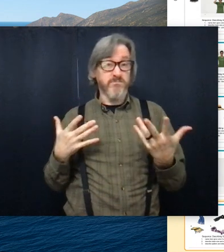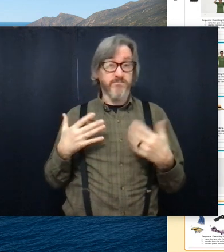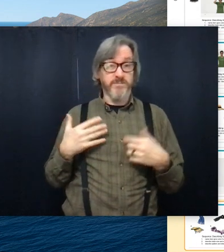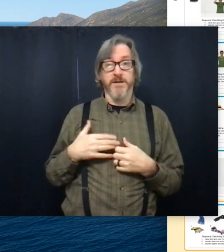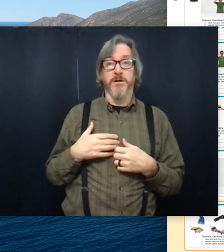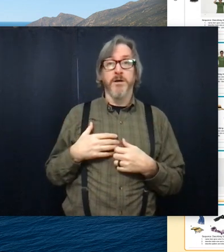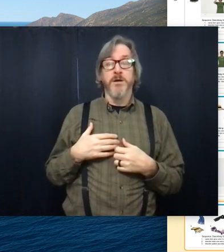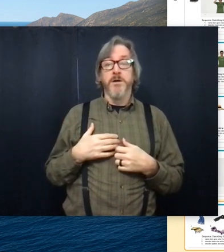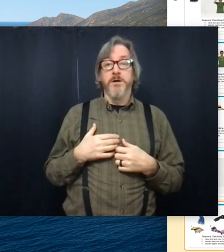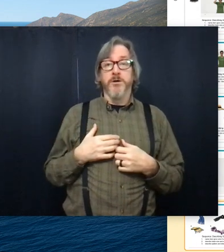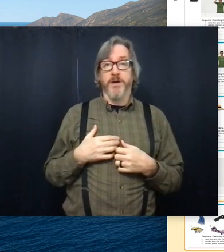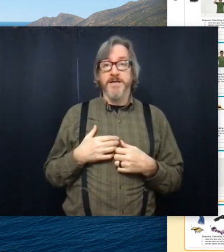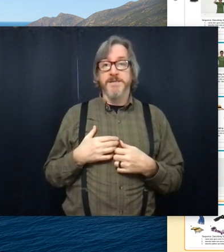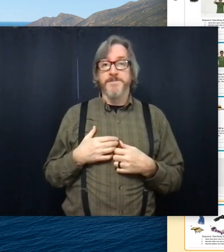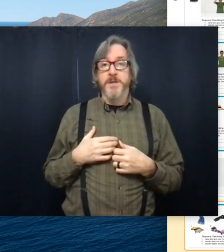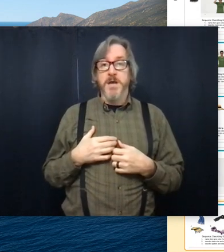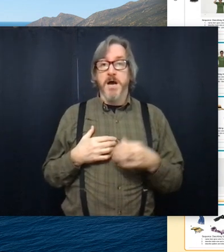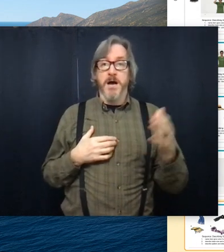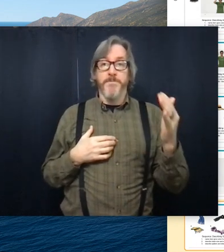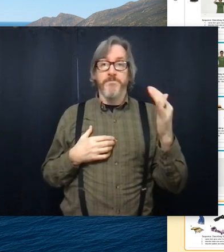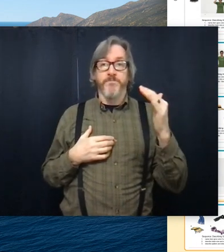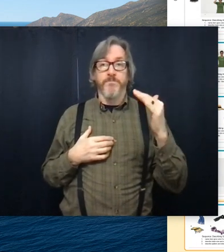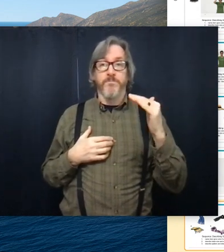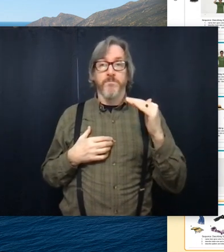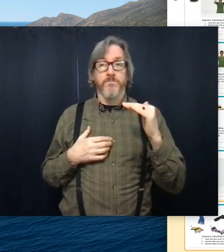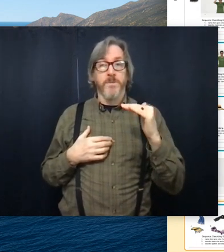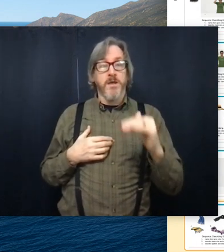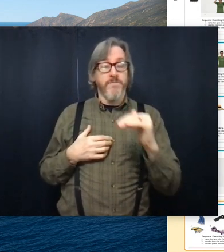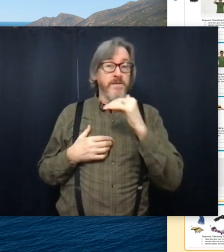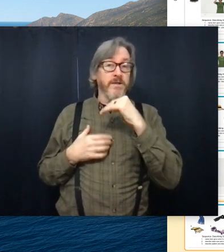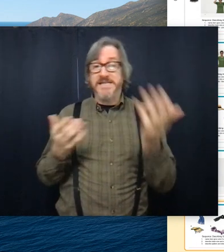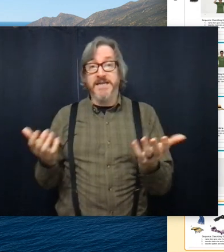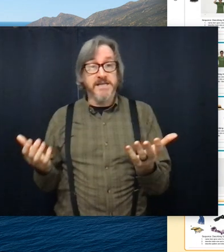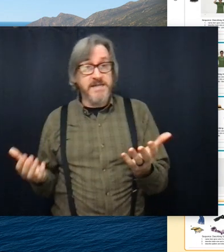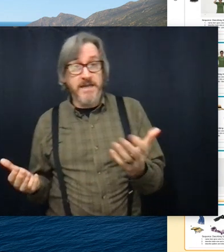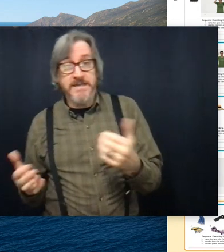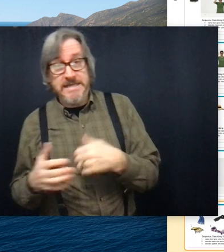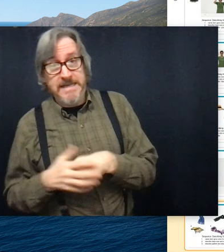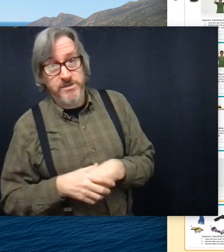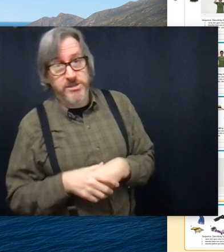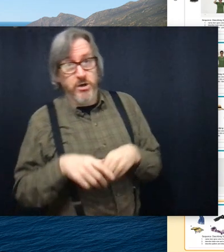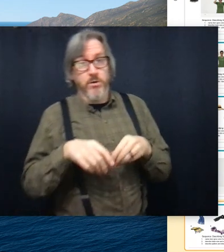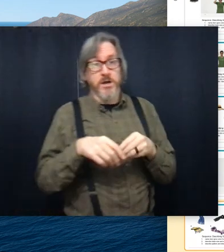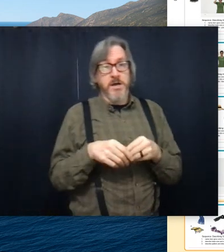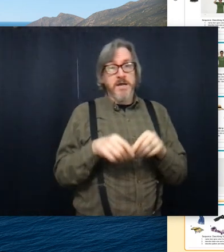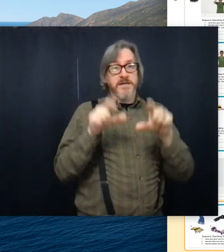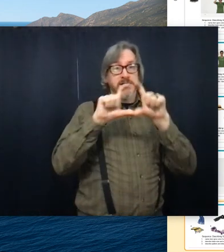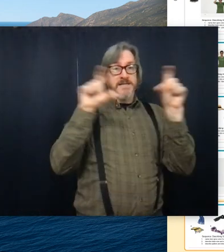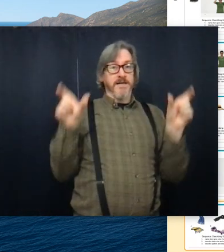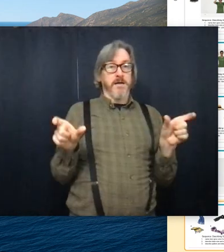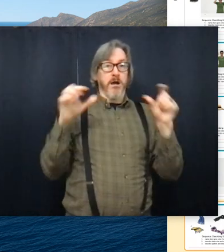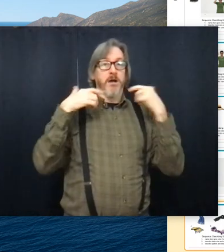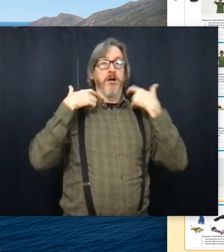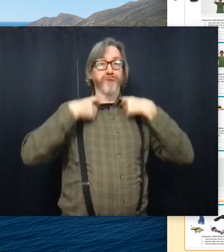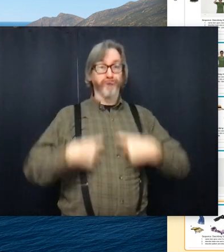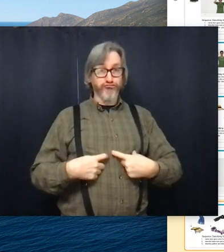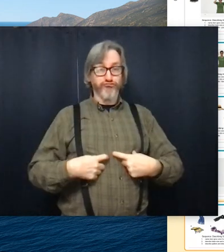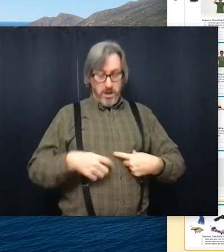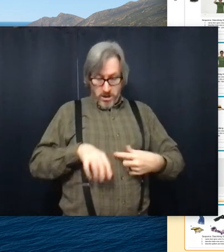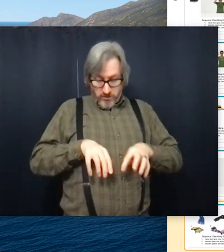body, then great. Um, then the last thing is any details. So does it,